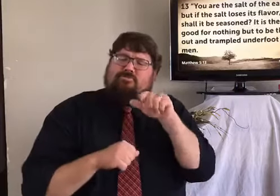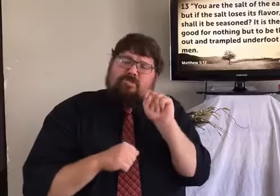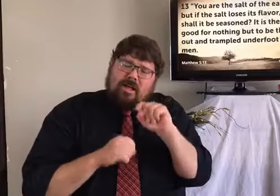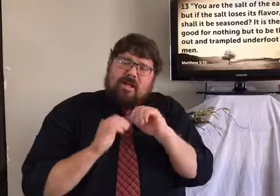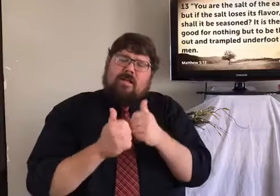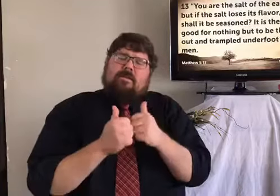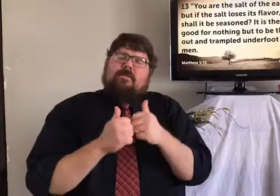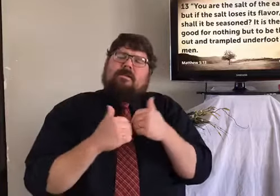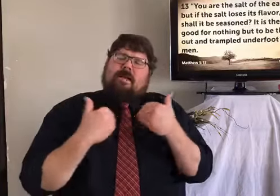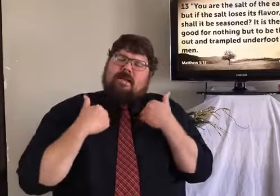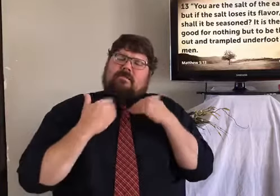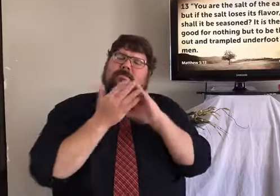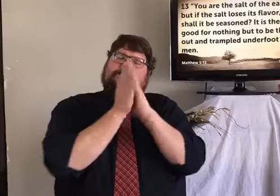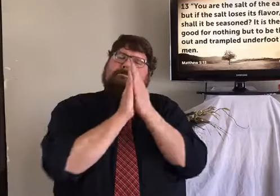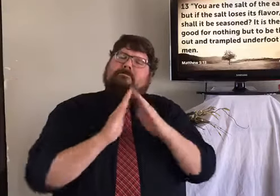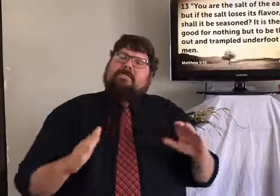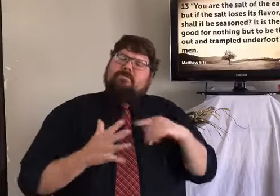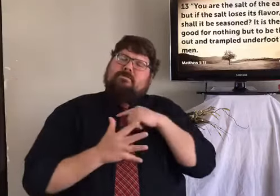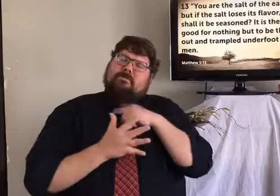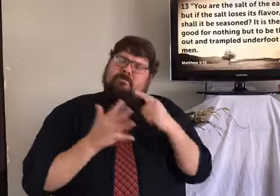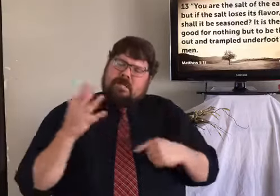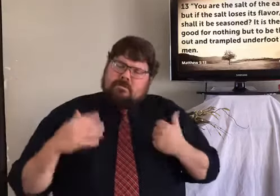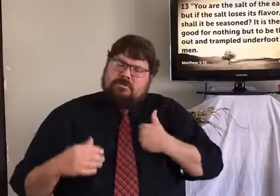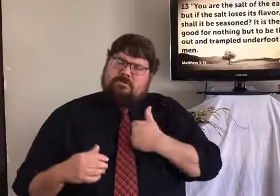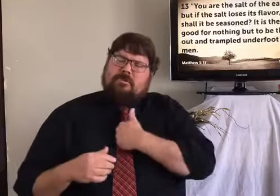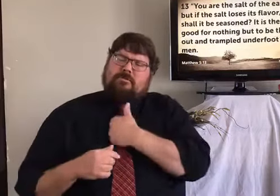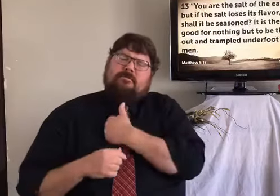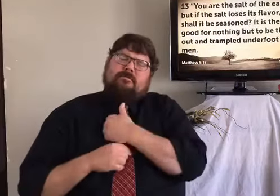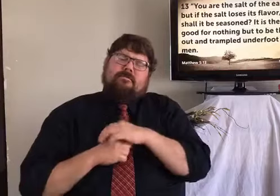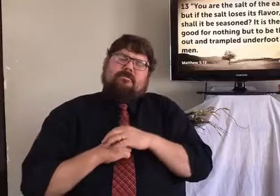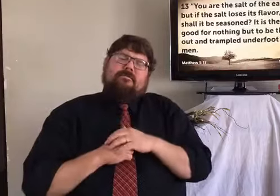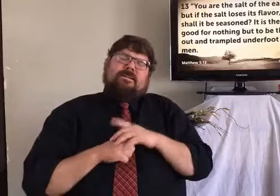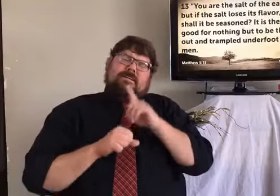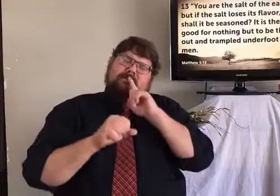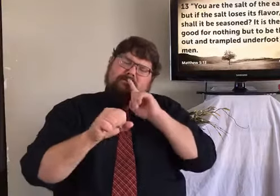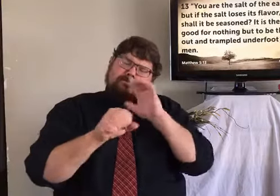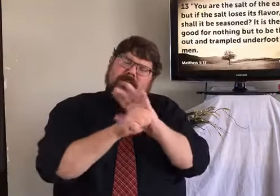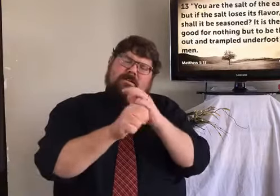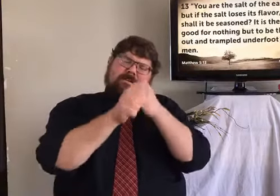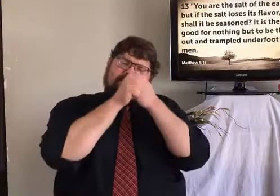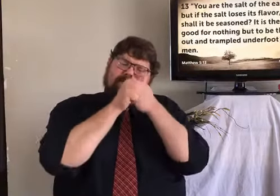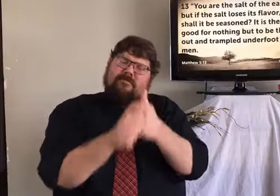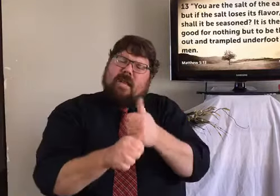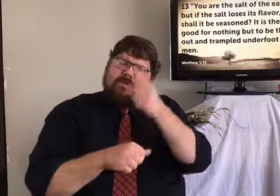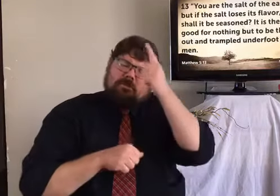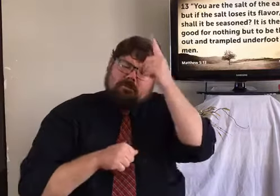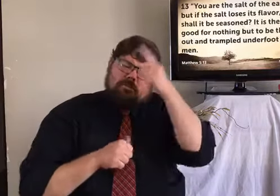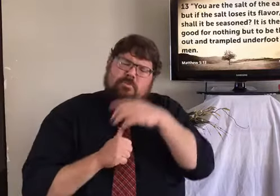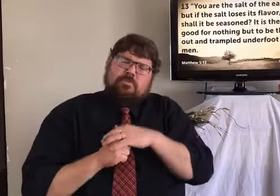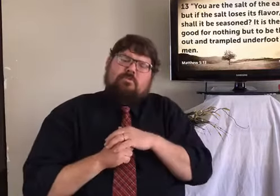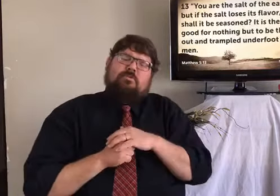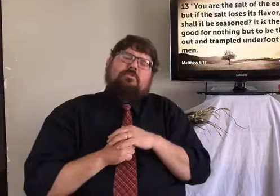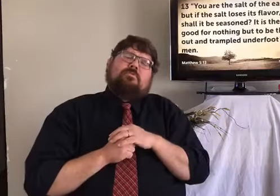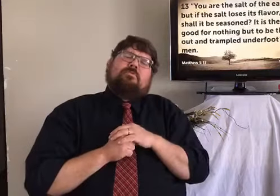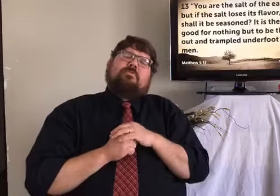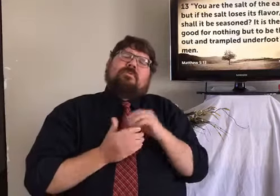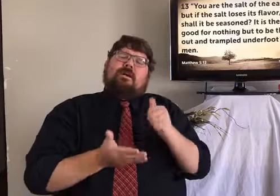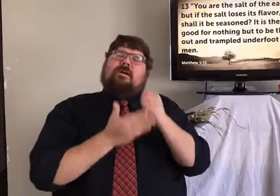having an influence for Christ. And if so, help us to continue that influence and how we can do that. How can we be at peace amongst